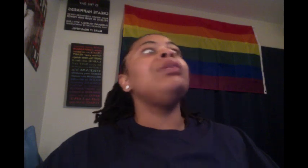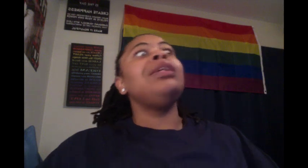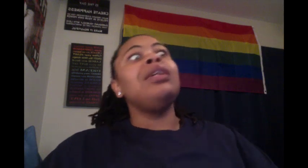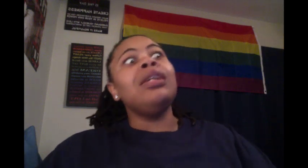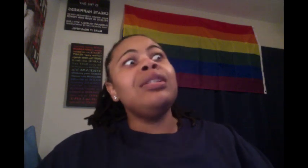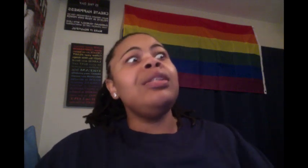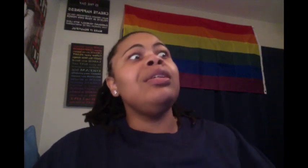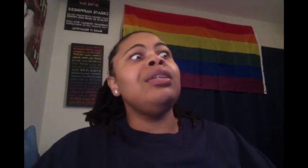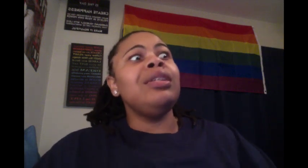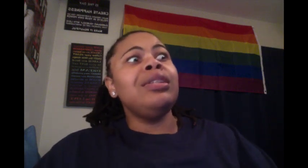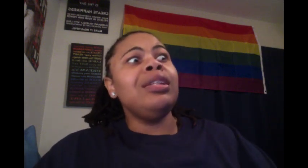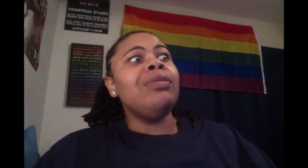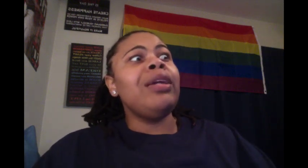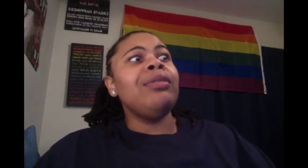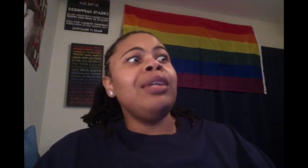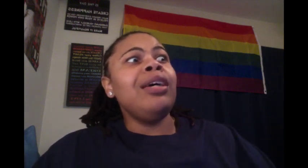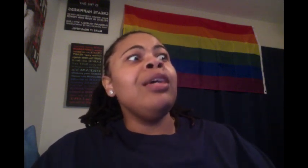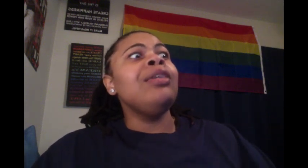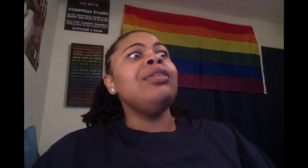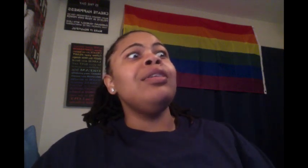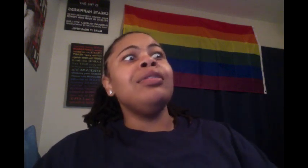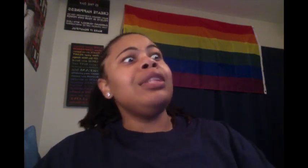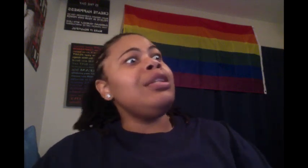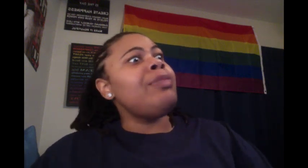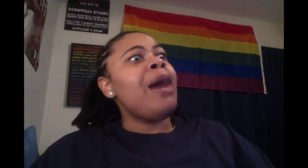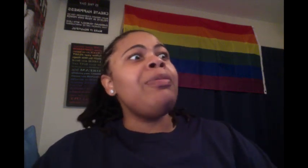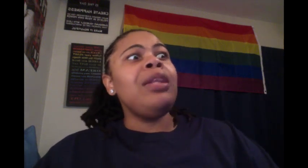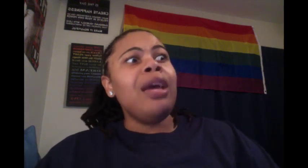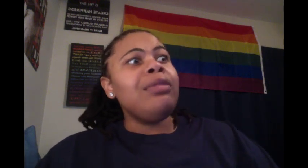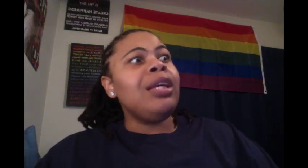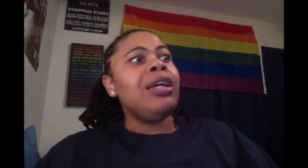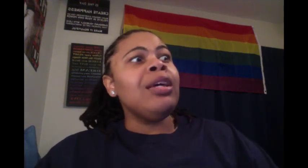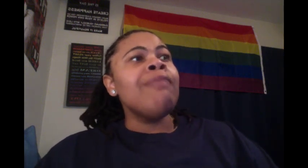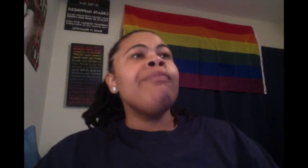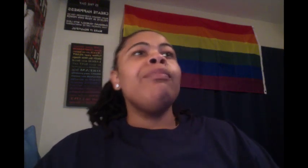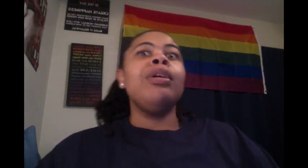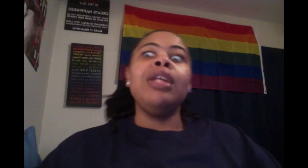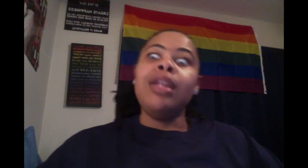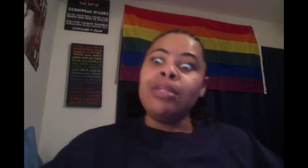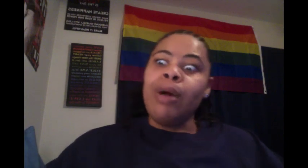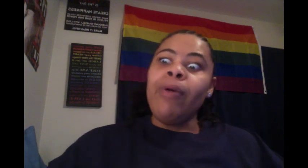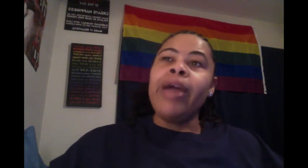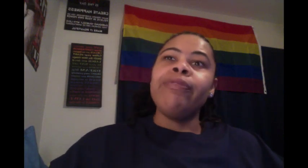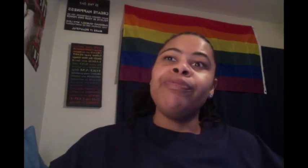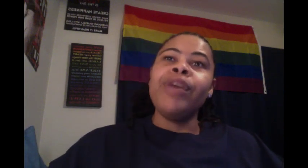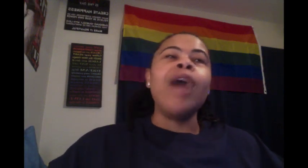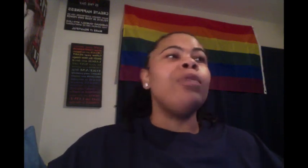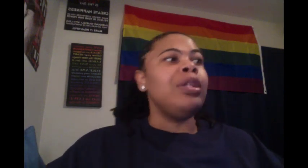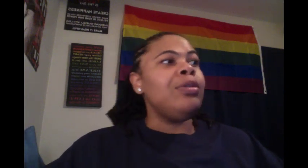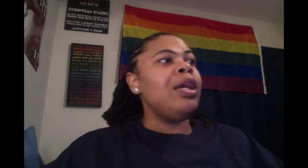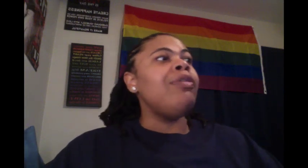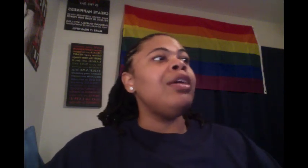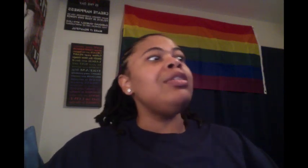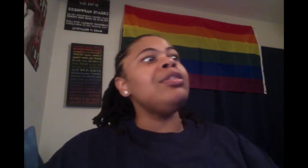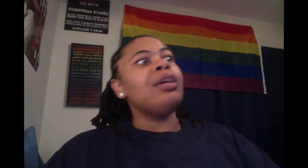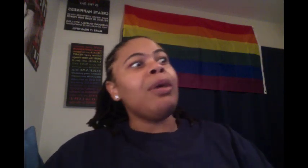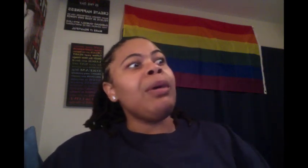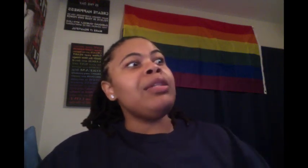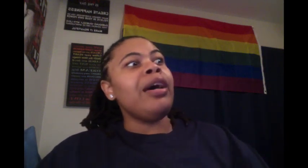But then again, she look good as shit right up there. You know, titties popping and everything. But then there's my wife. I really do love her and she's stuck by my side.